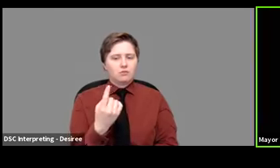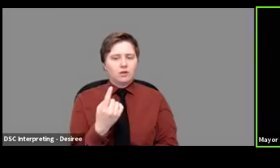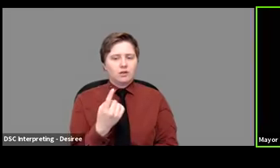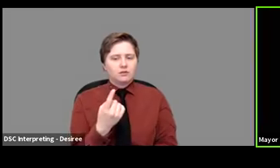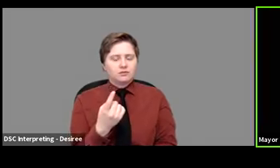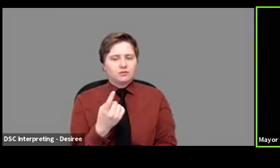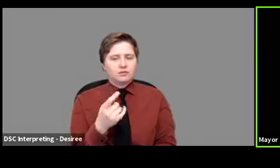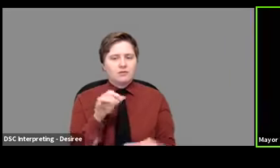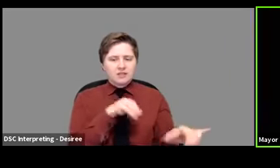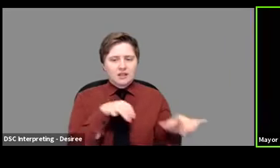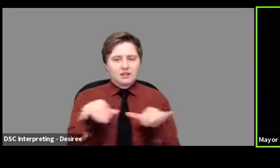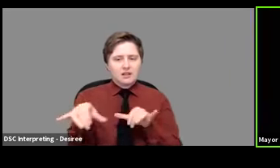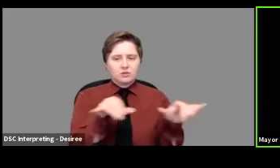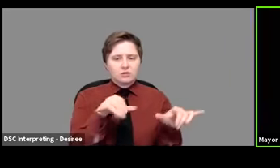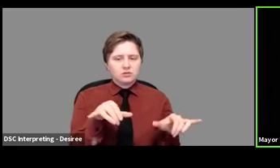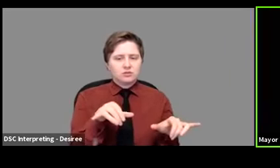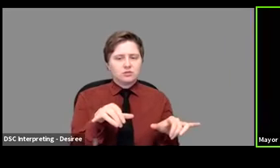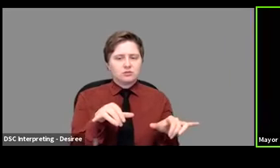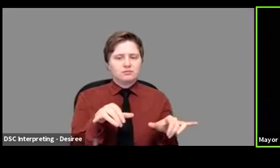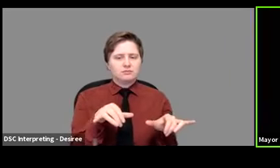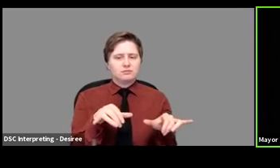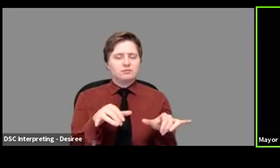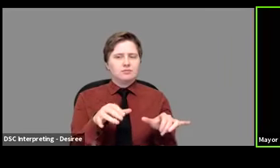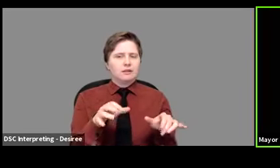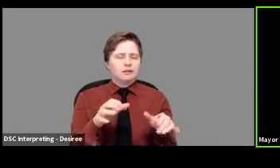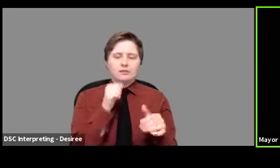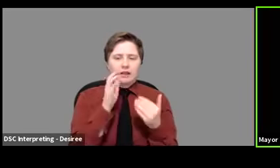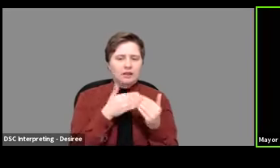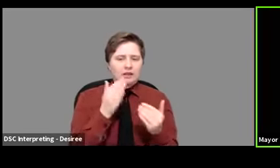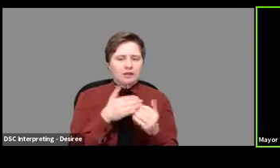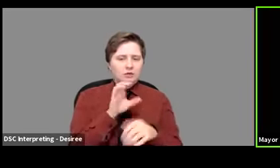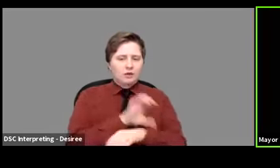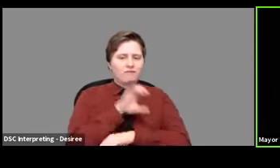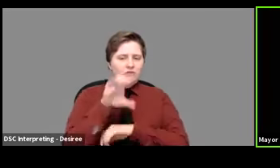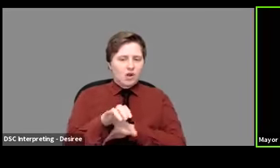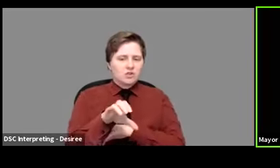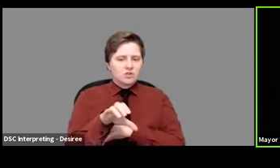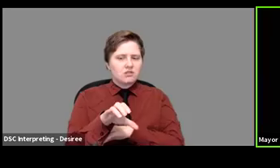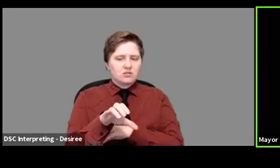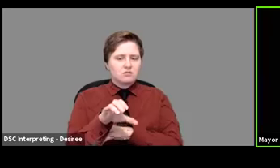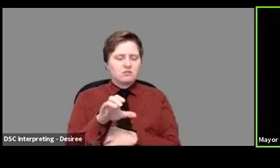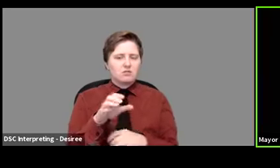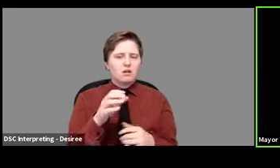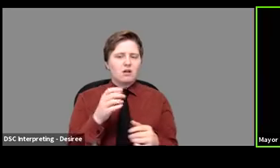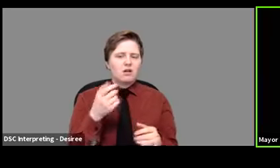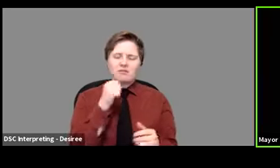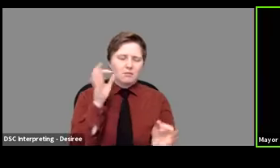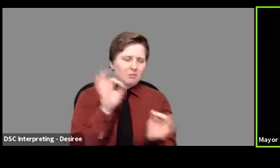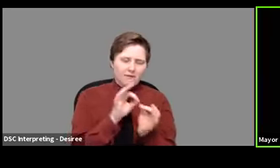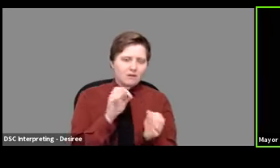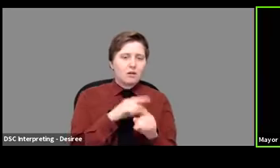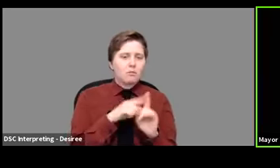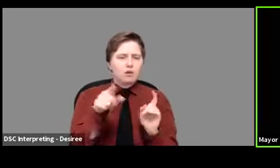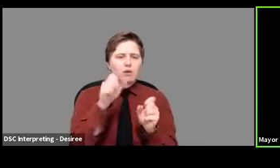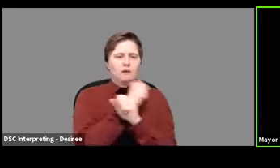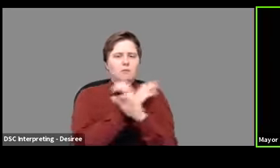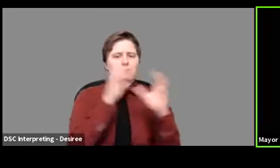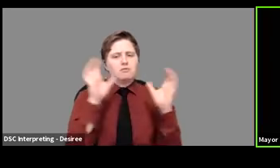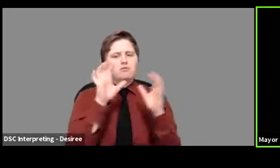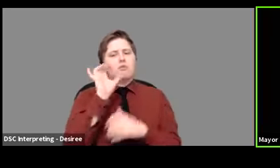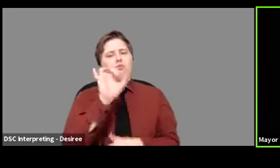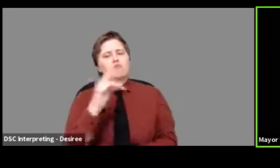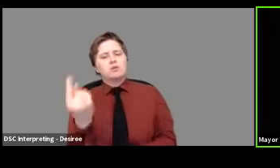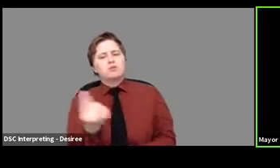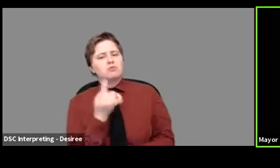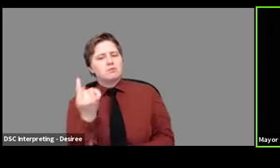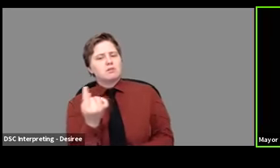the standards, you know, it's not going to be easy to enforce. It's not going to be perfect, but I think you can imagine that it will be a, that is something that you